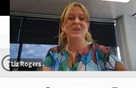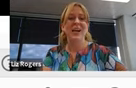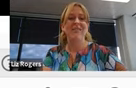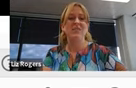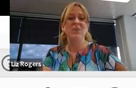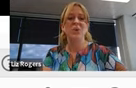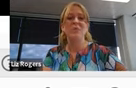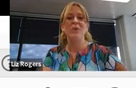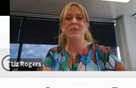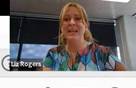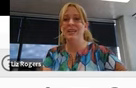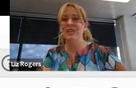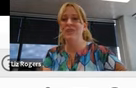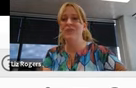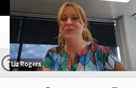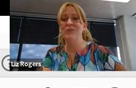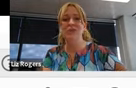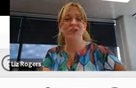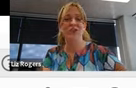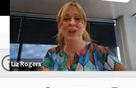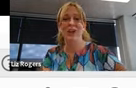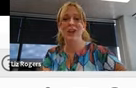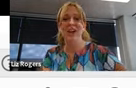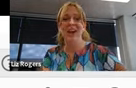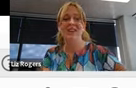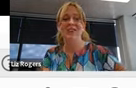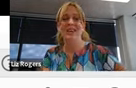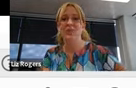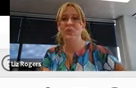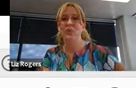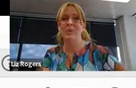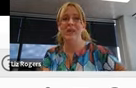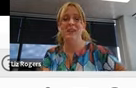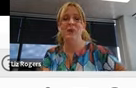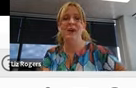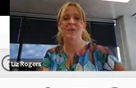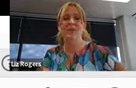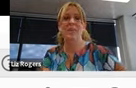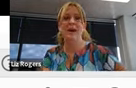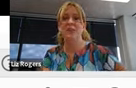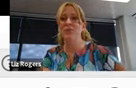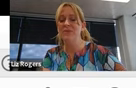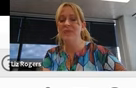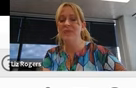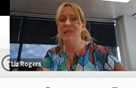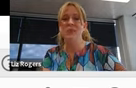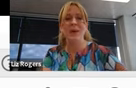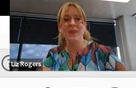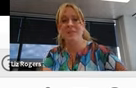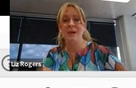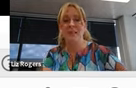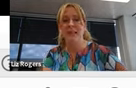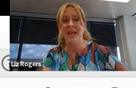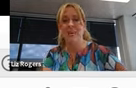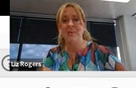We also have a storyboard section too for students to learn how to do their storyboarding as well, what they might do for different scenes,